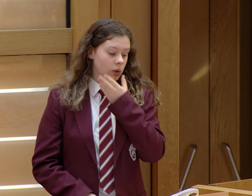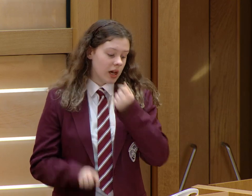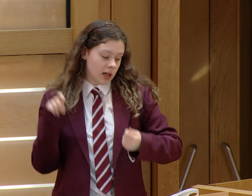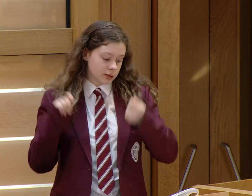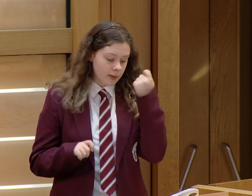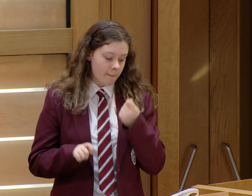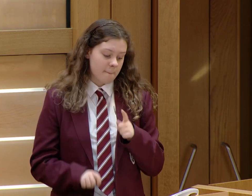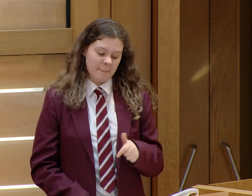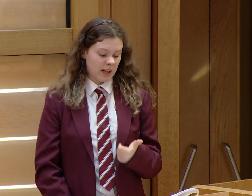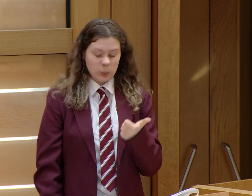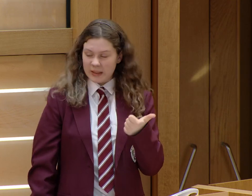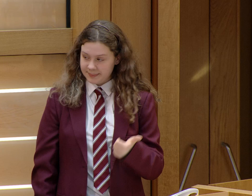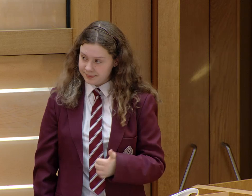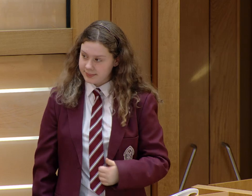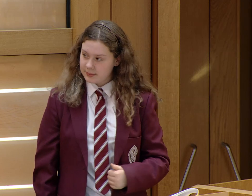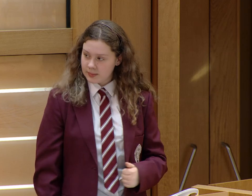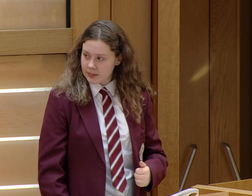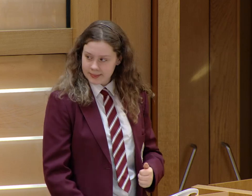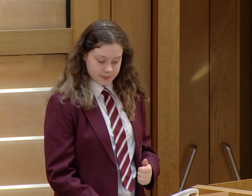But at the nursery, they used gesture, which was fine.